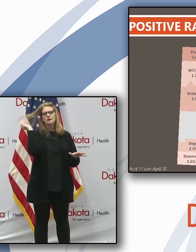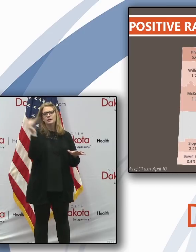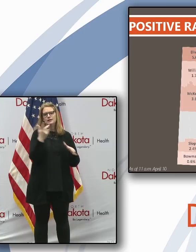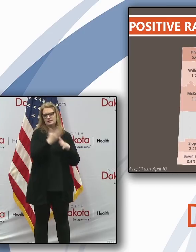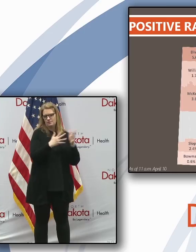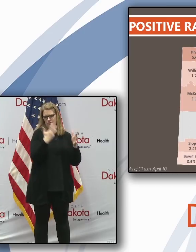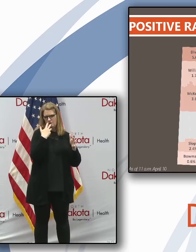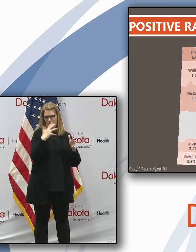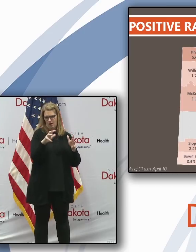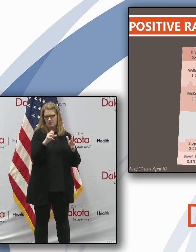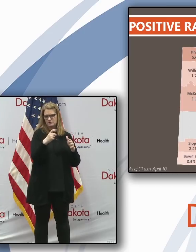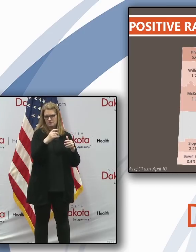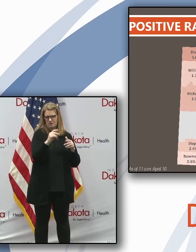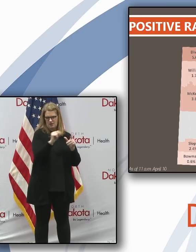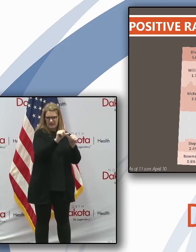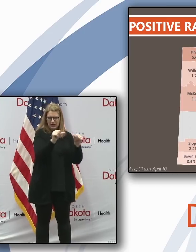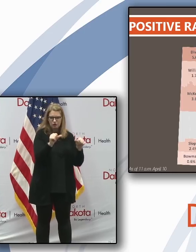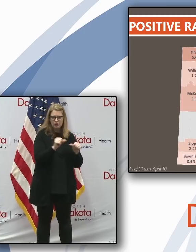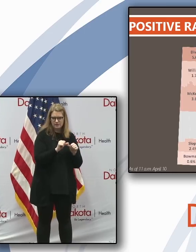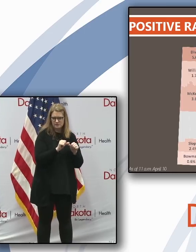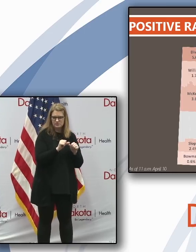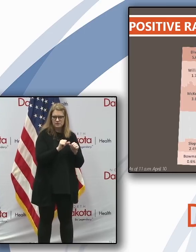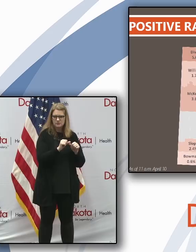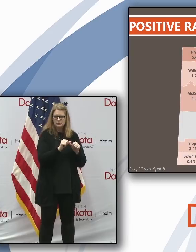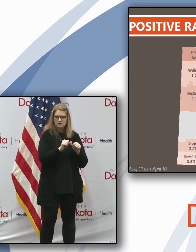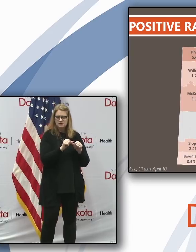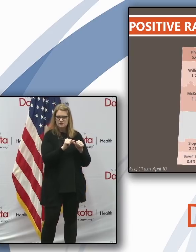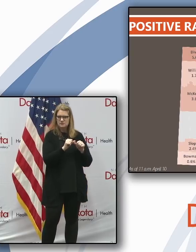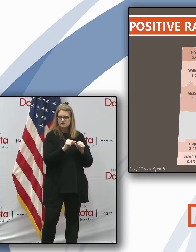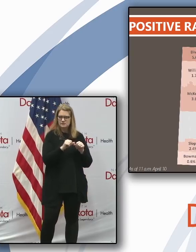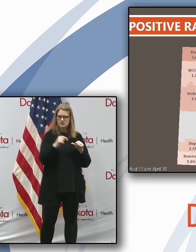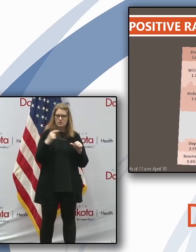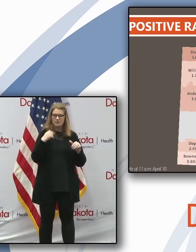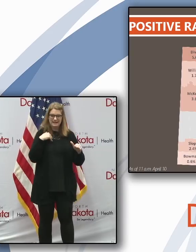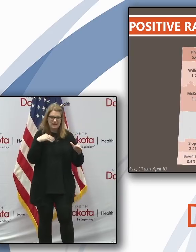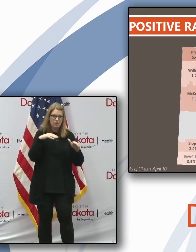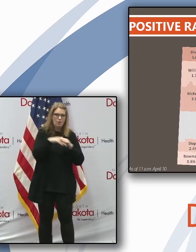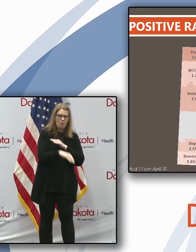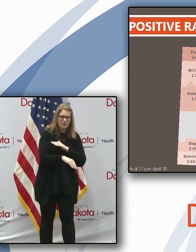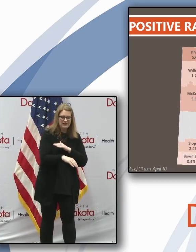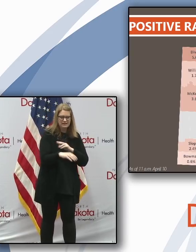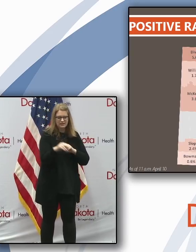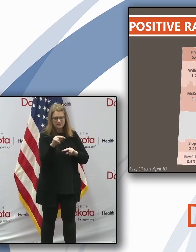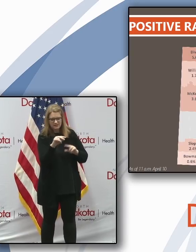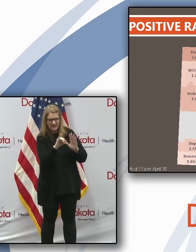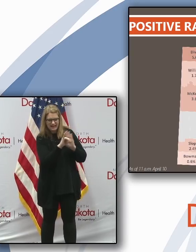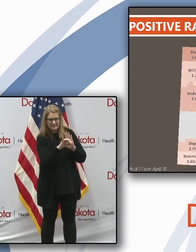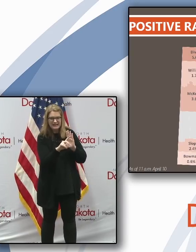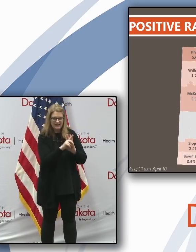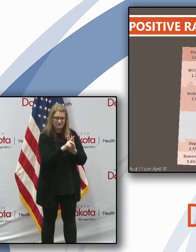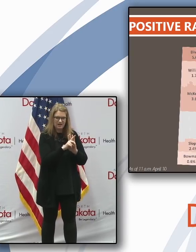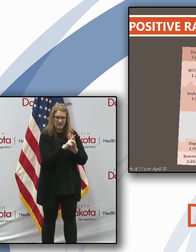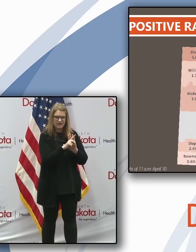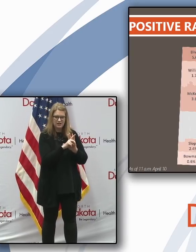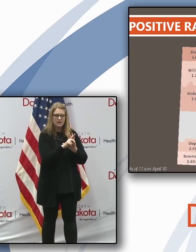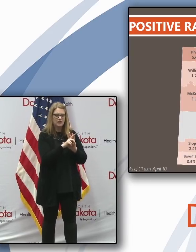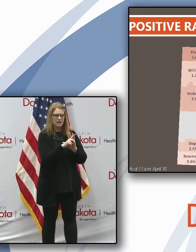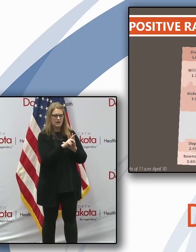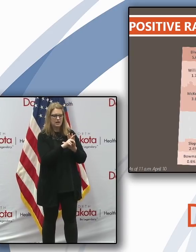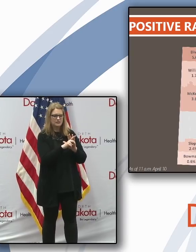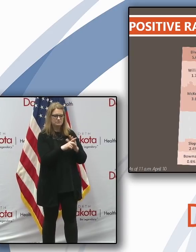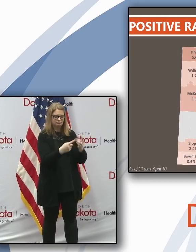our hotspot areas to try to make sure that we're really able to identify and then do the appropriate targeted isolation